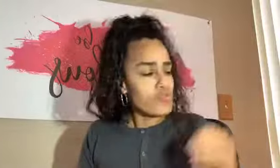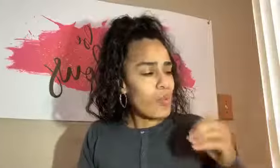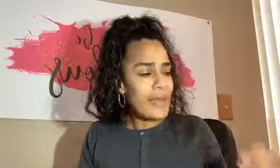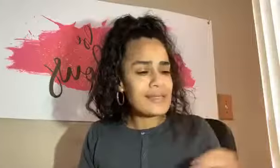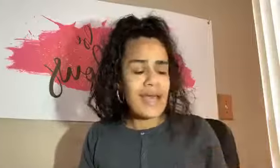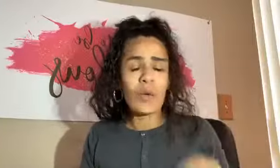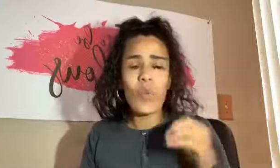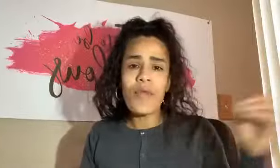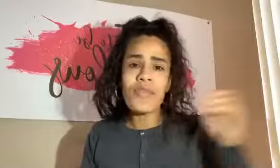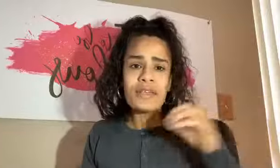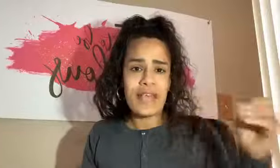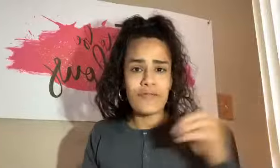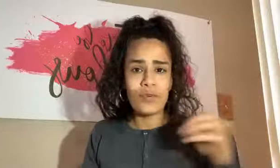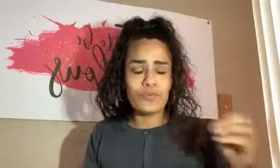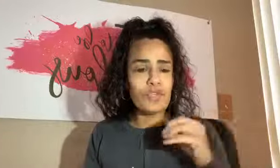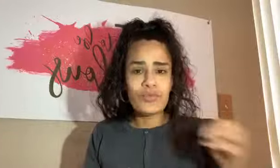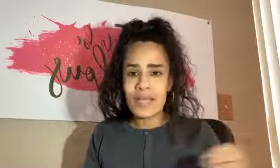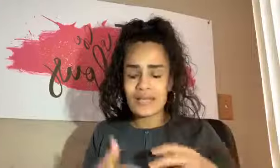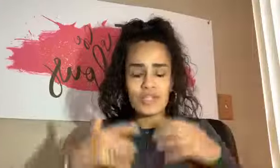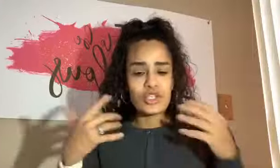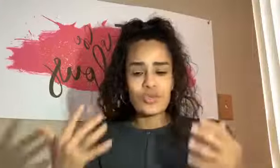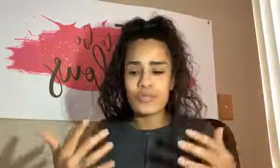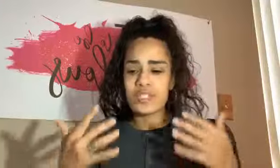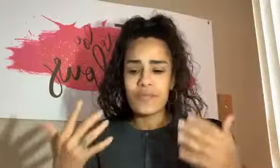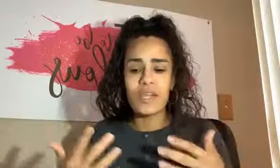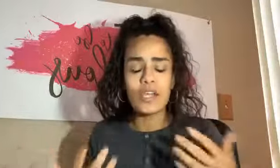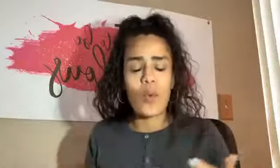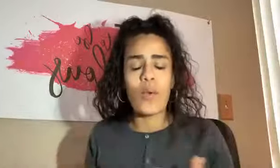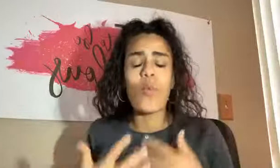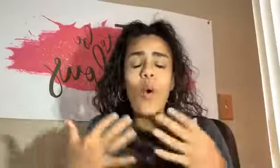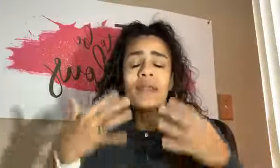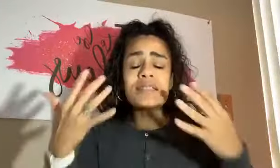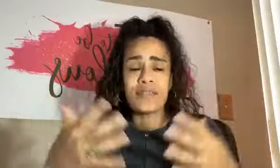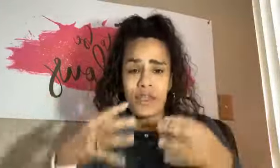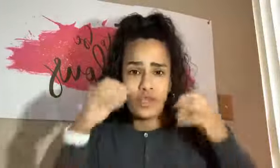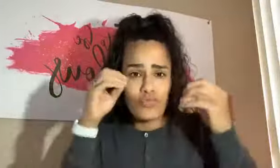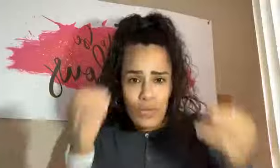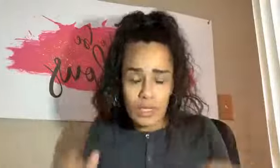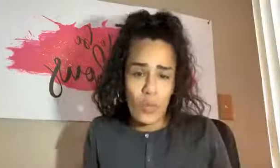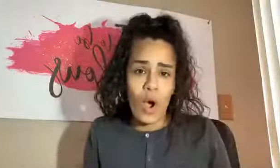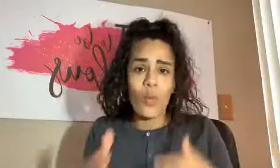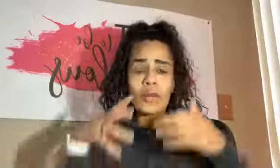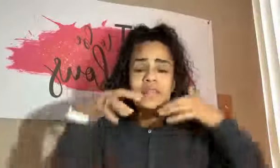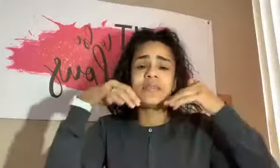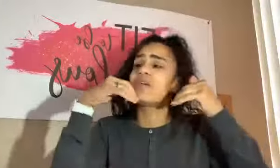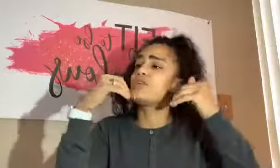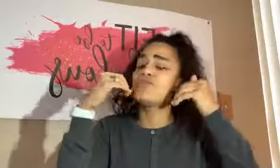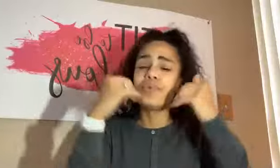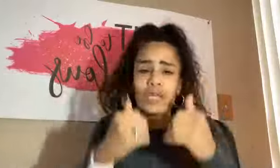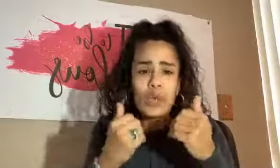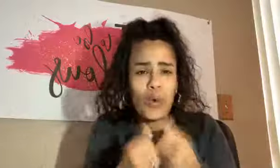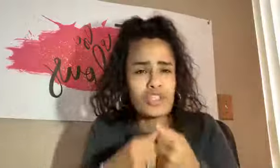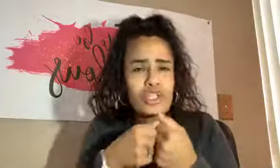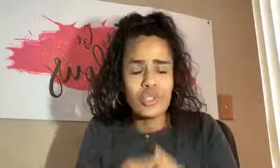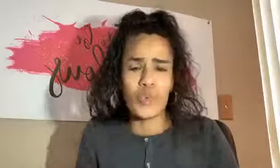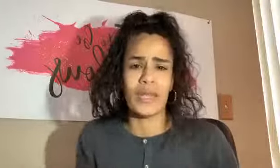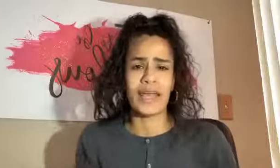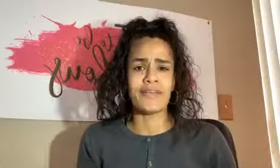Write down what things have you used as excuses to be in your way and what is it that you really want? What is it that you really want to do in life?